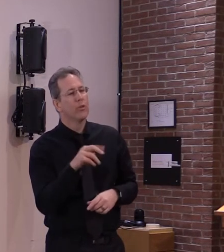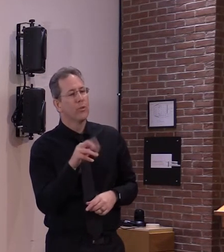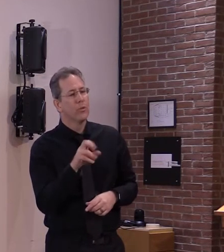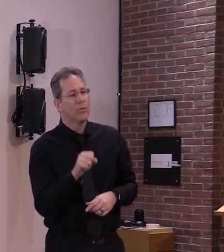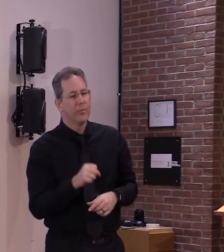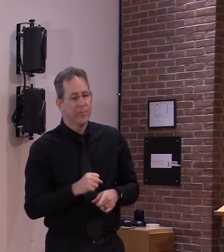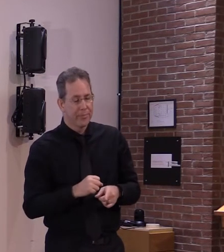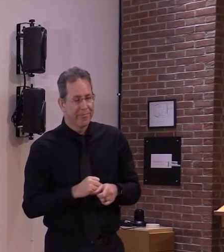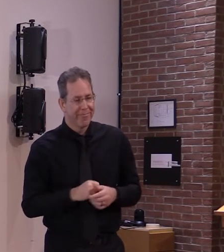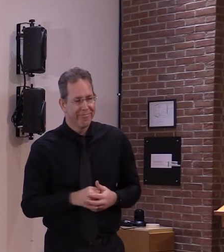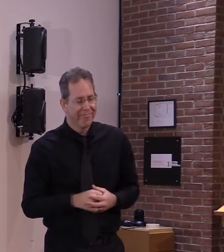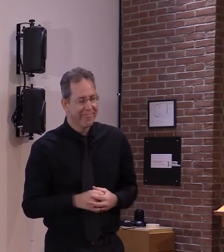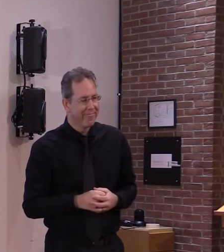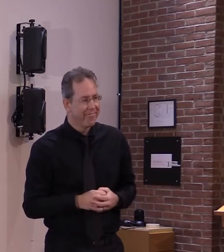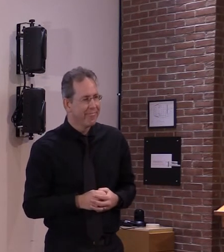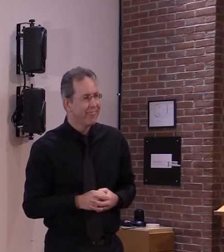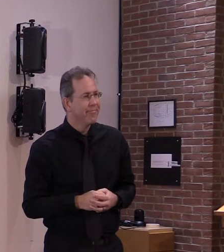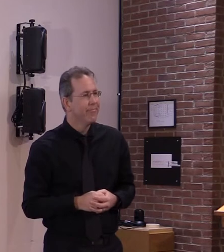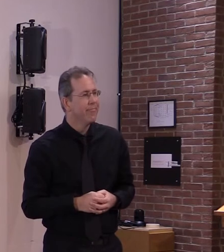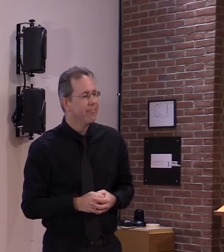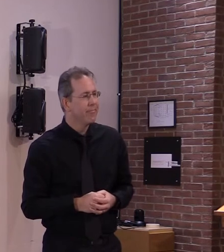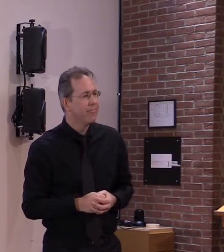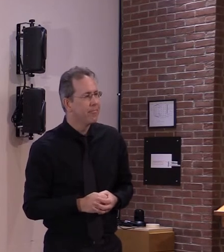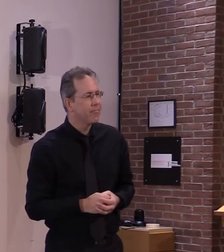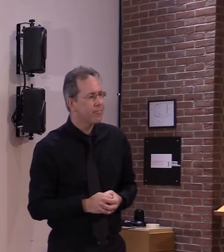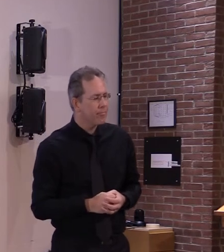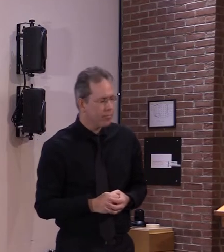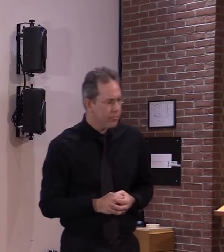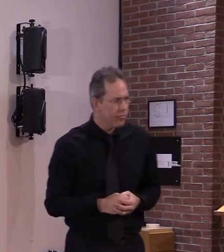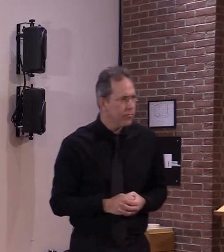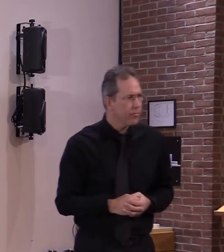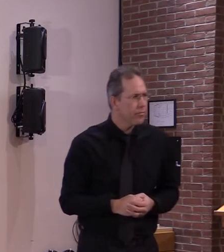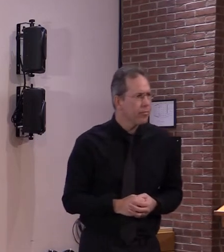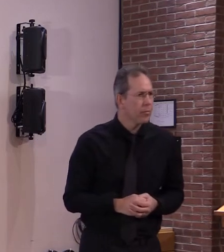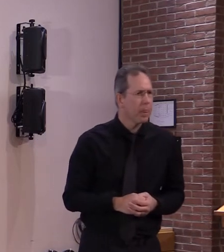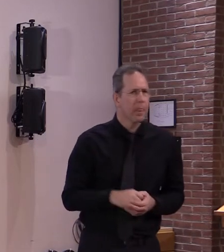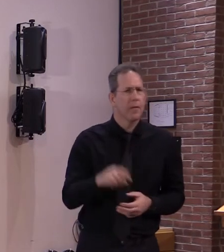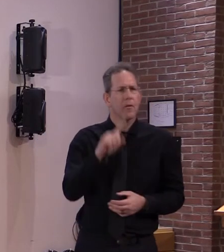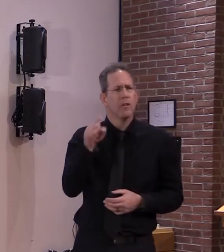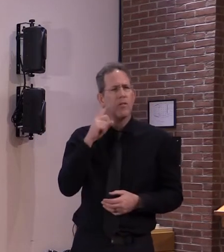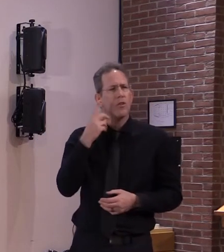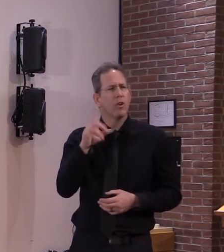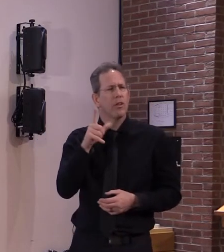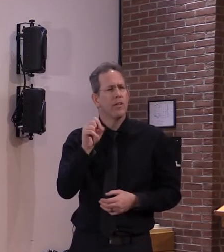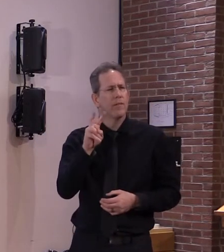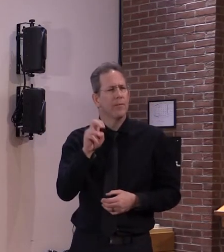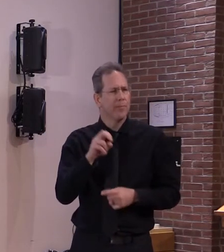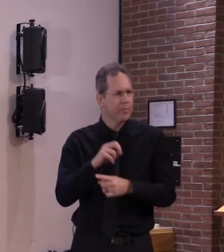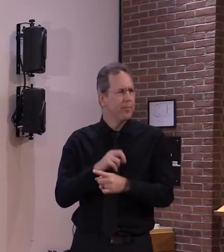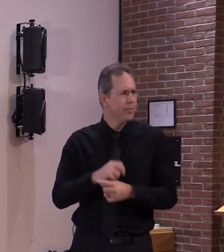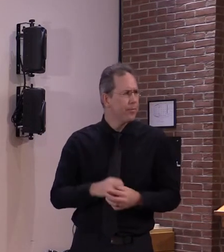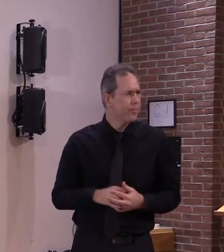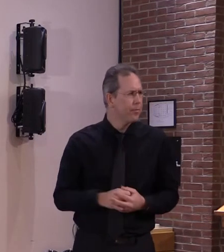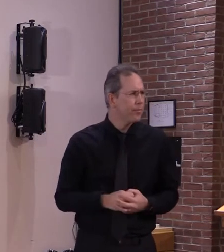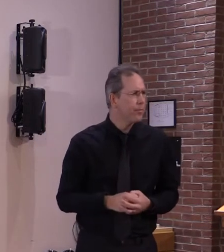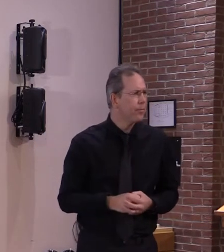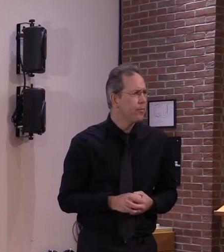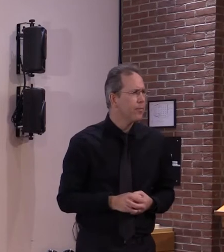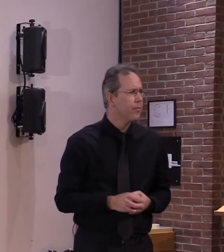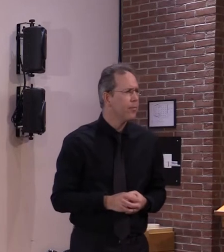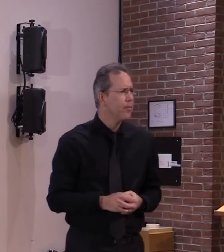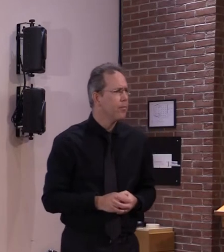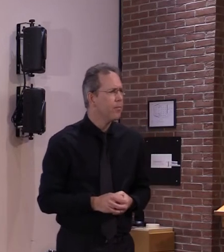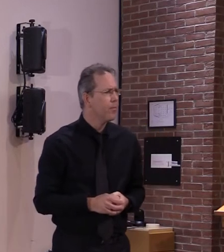hello welcome this is dr levine and it has to be mutation of the virus first of all is the virus